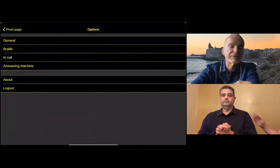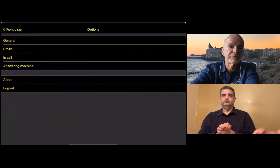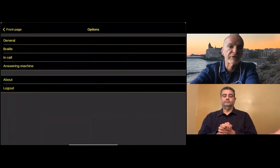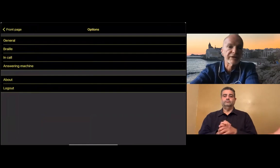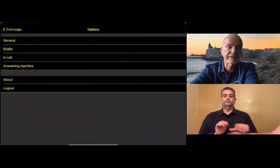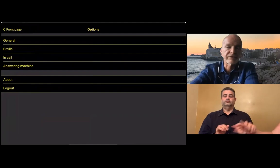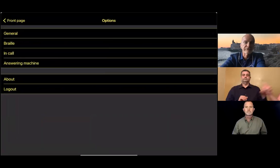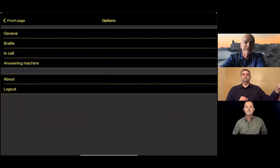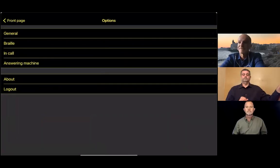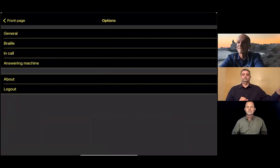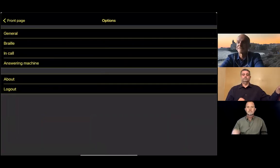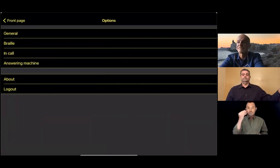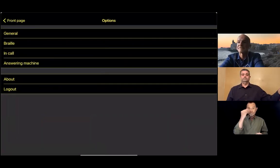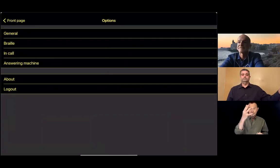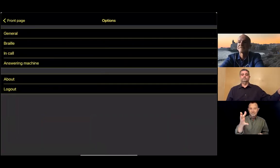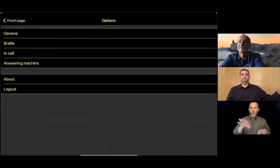Confirming to Brian, it's open.